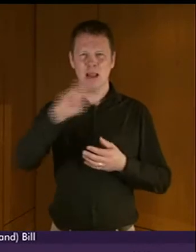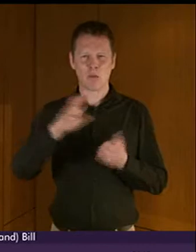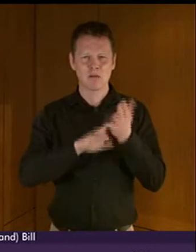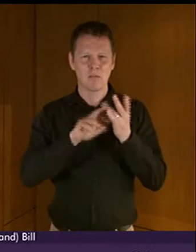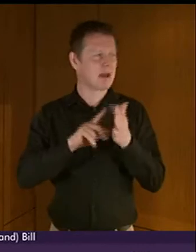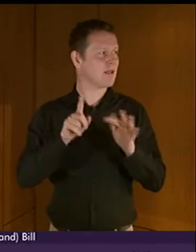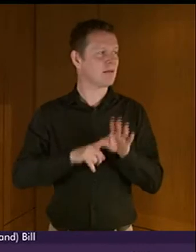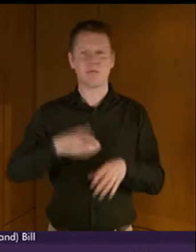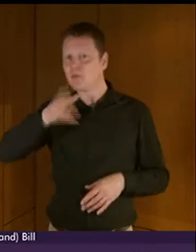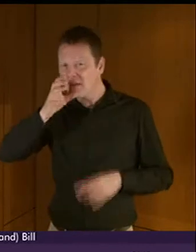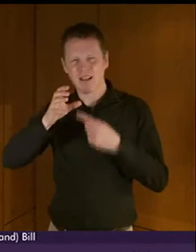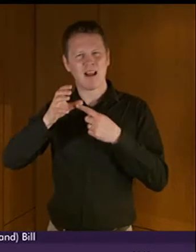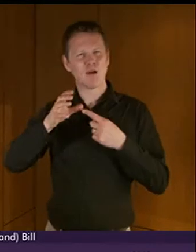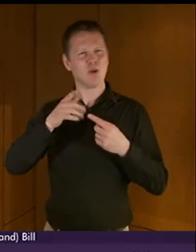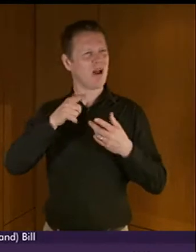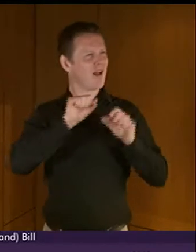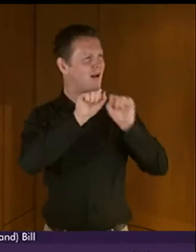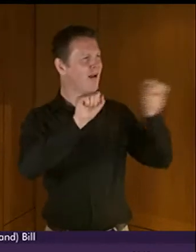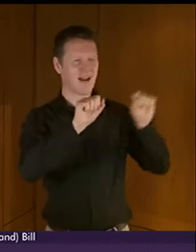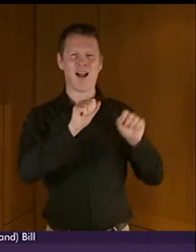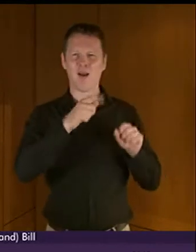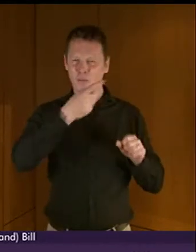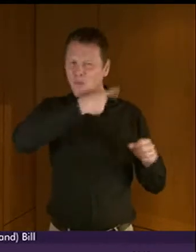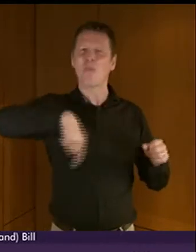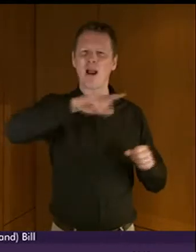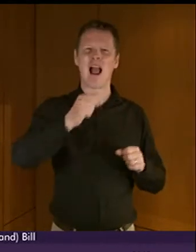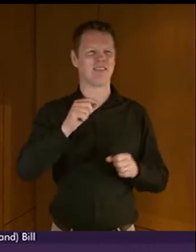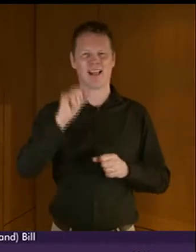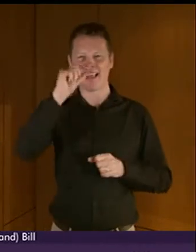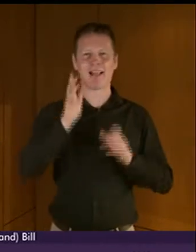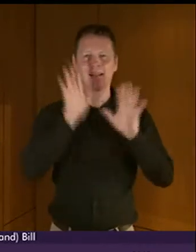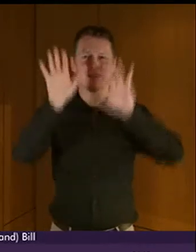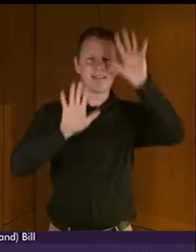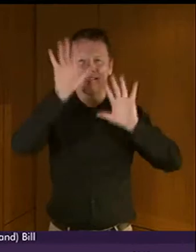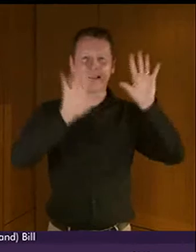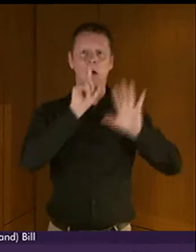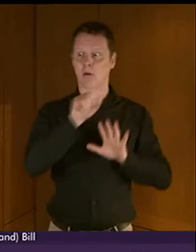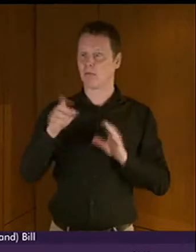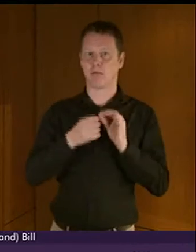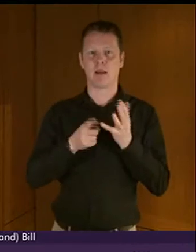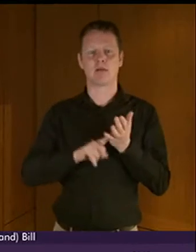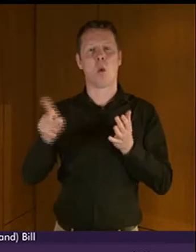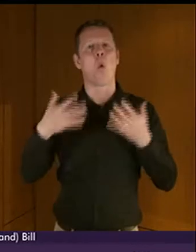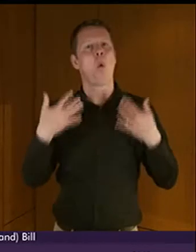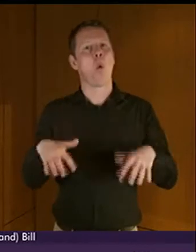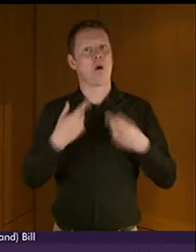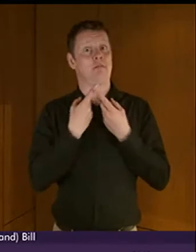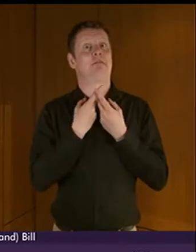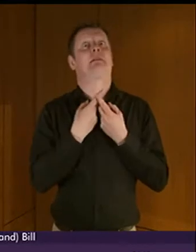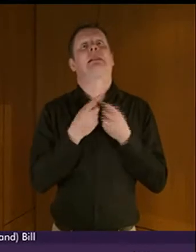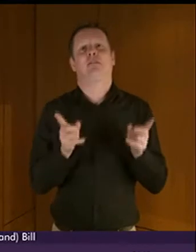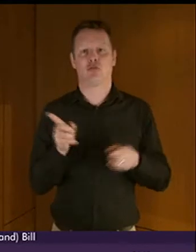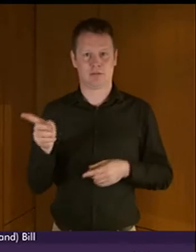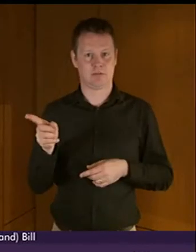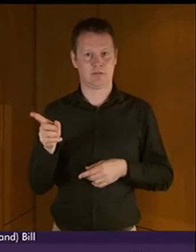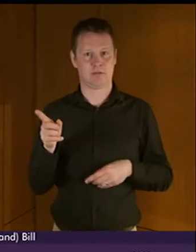want a drink? So, all have our little bits of personal sign language. But, of course, BSL is quite different, because what it is is a